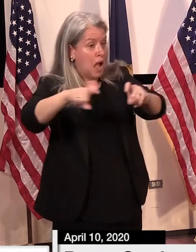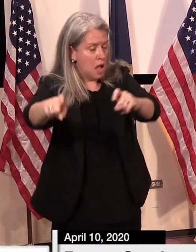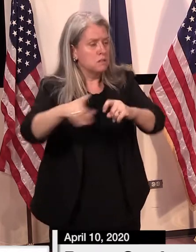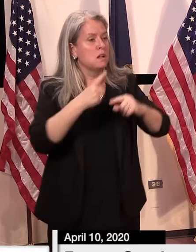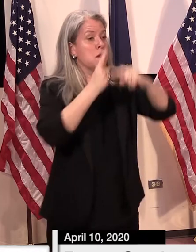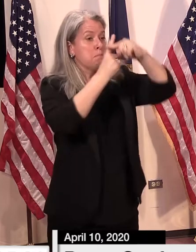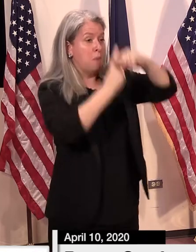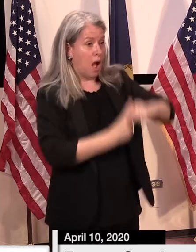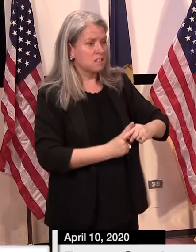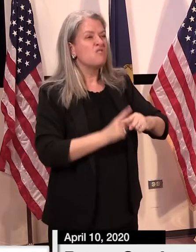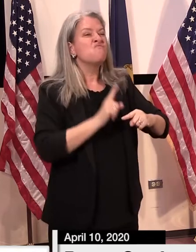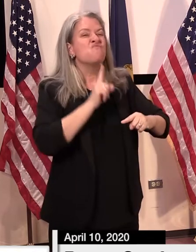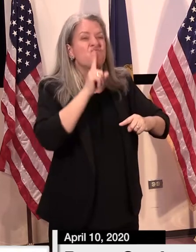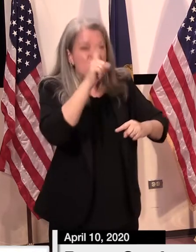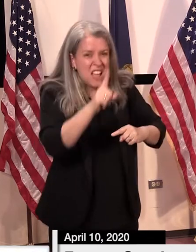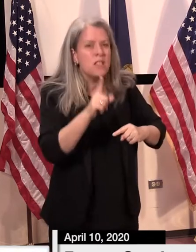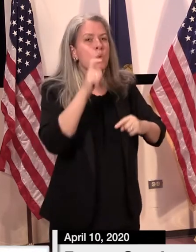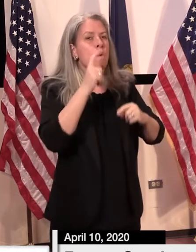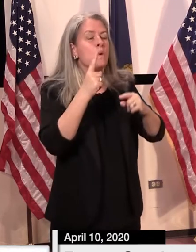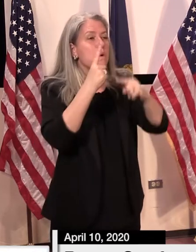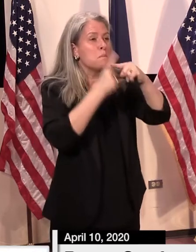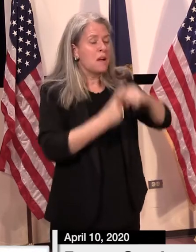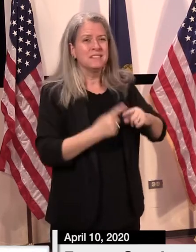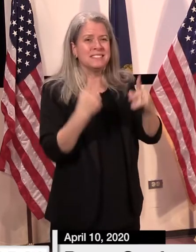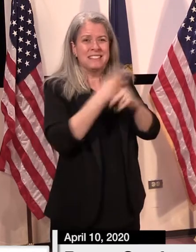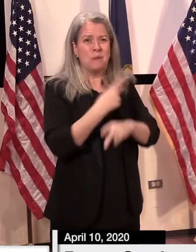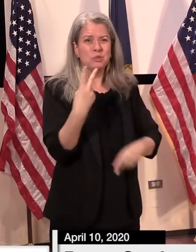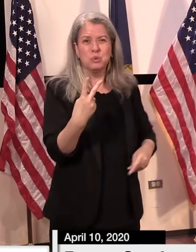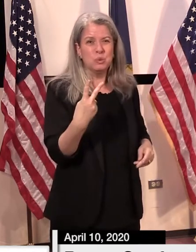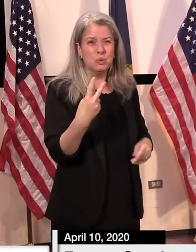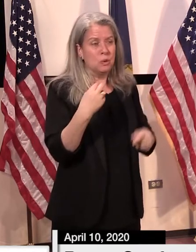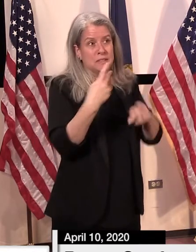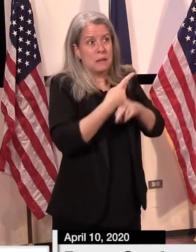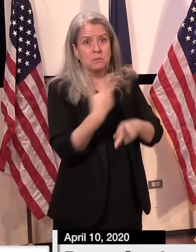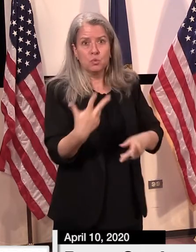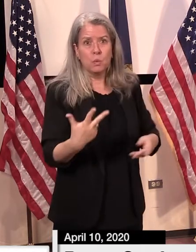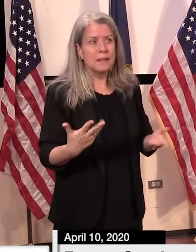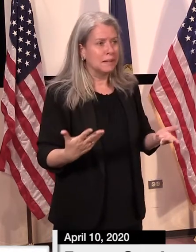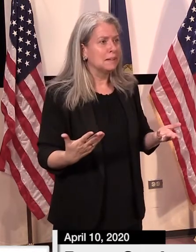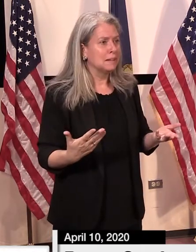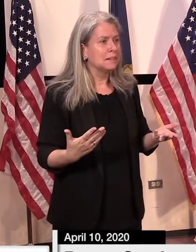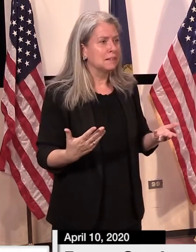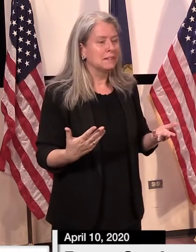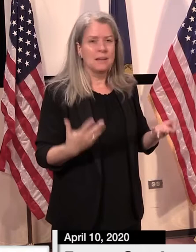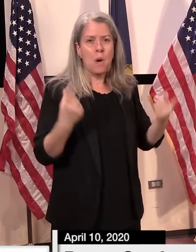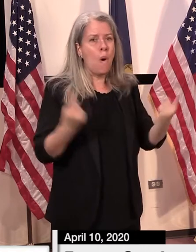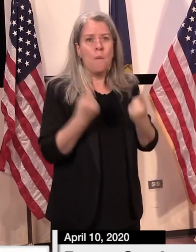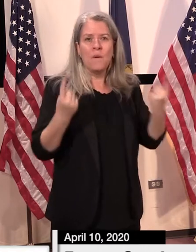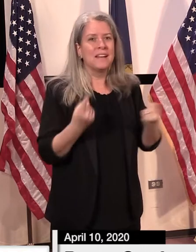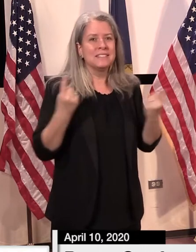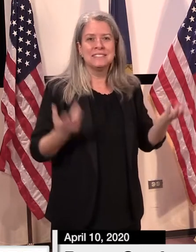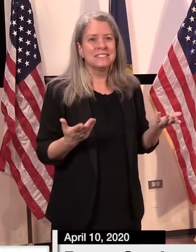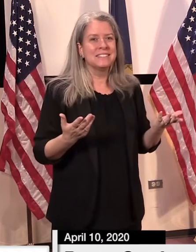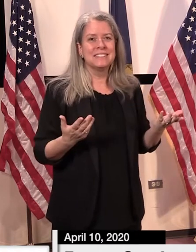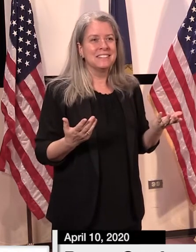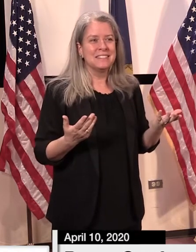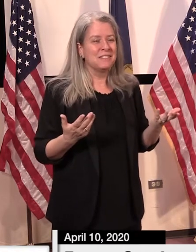activity in your population, you should multiply that by some other number. It's unclear what that other number will be, but